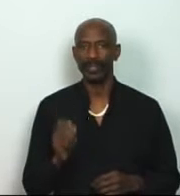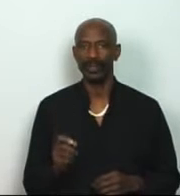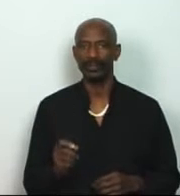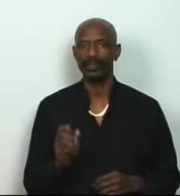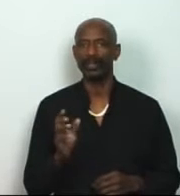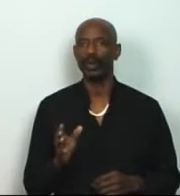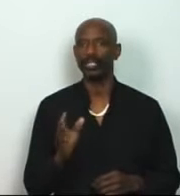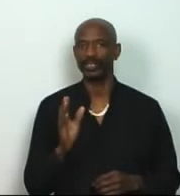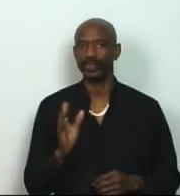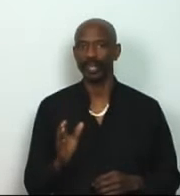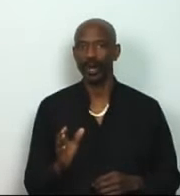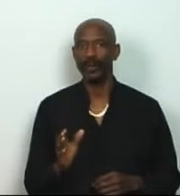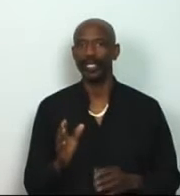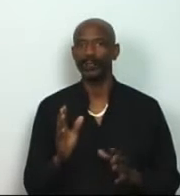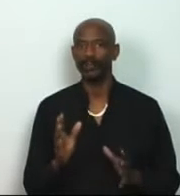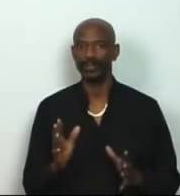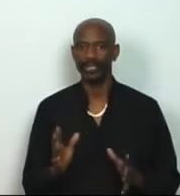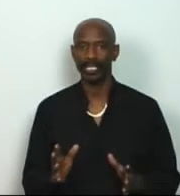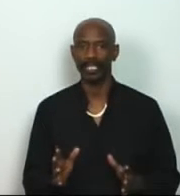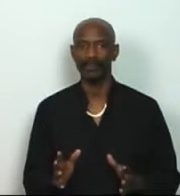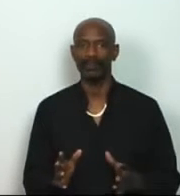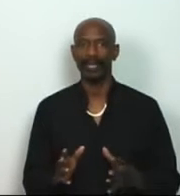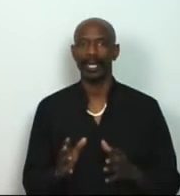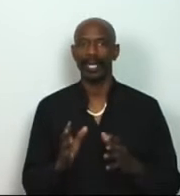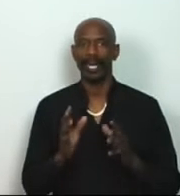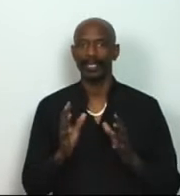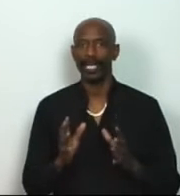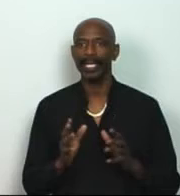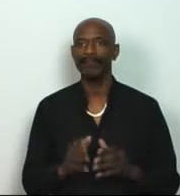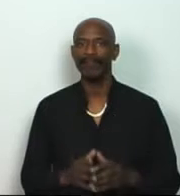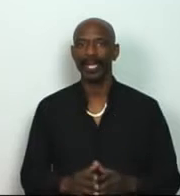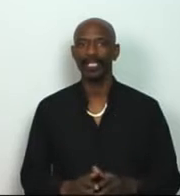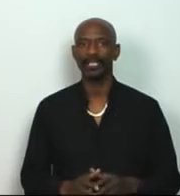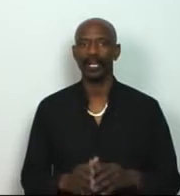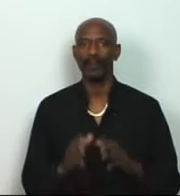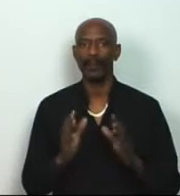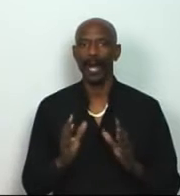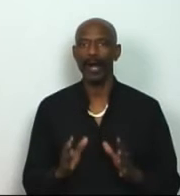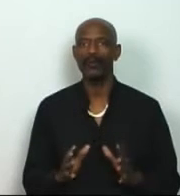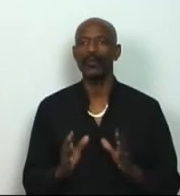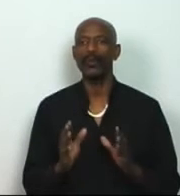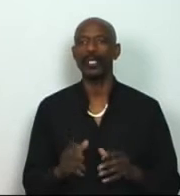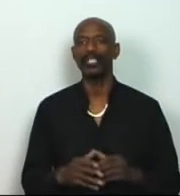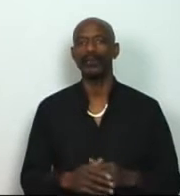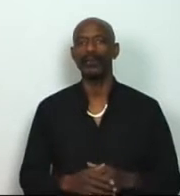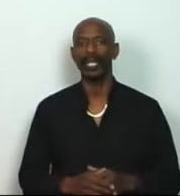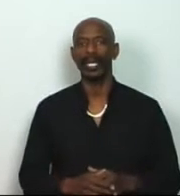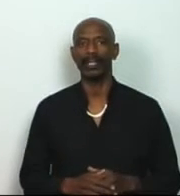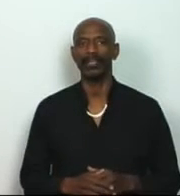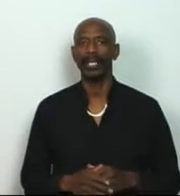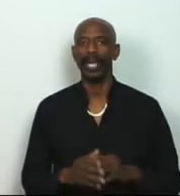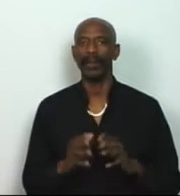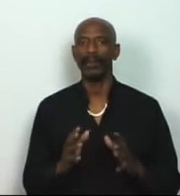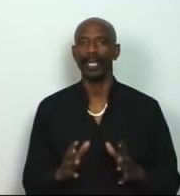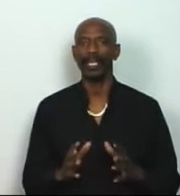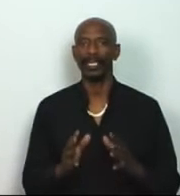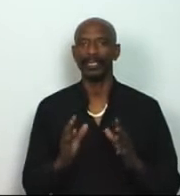you to join a strong and diverse team and take advantage of a powerful one-year plan. A plan that is